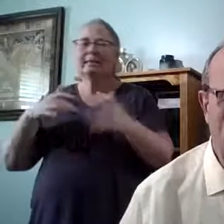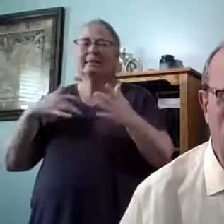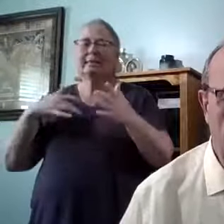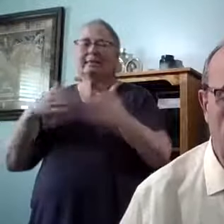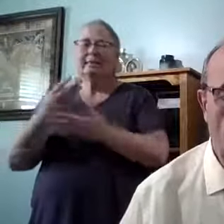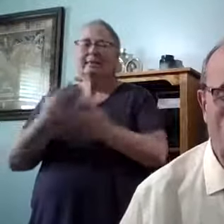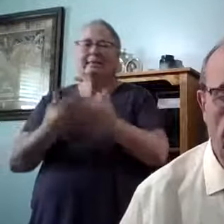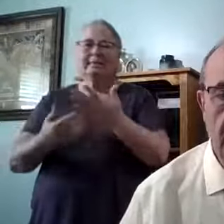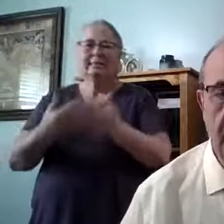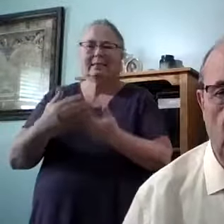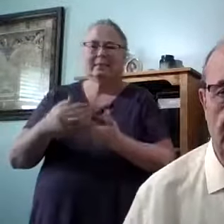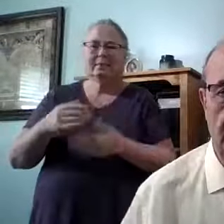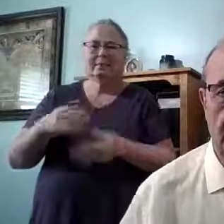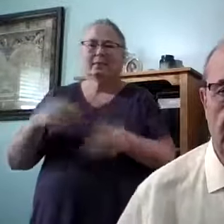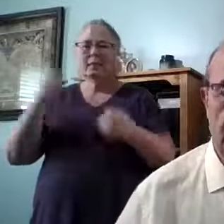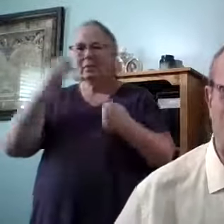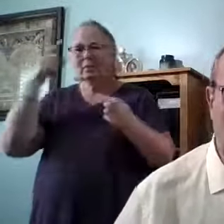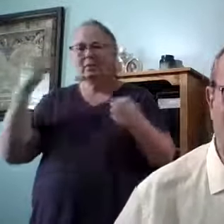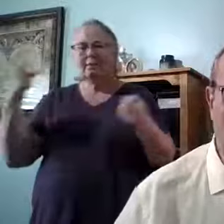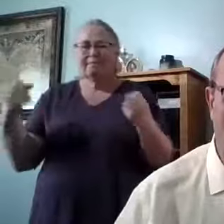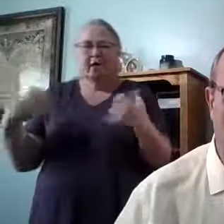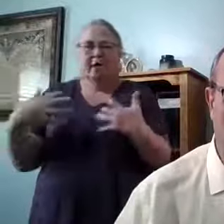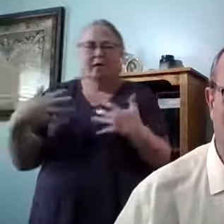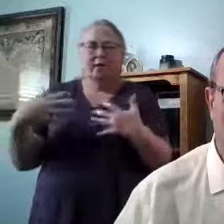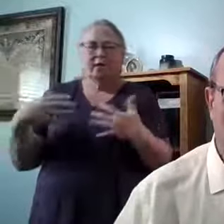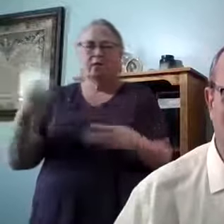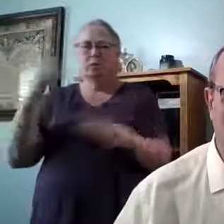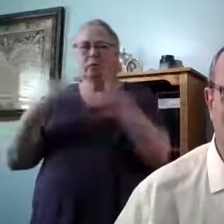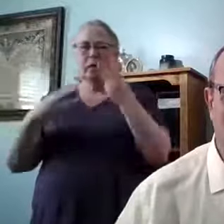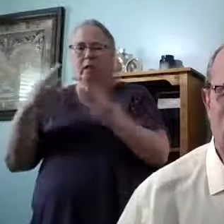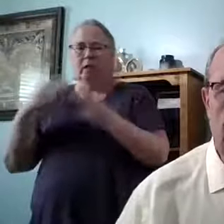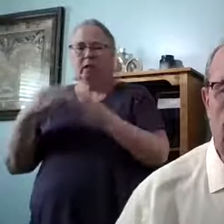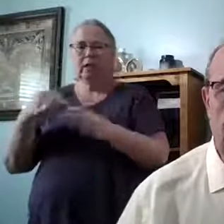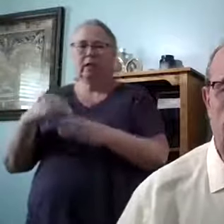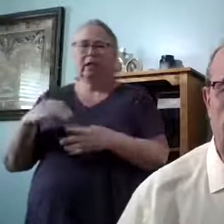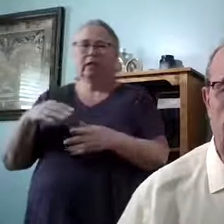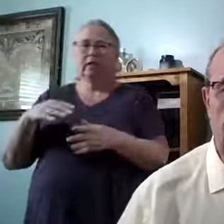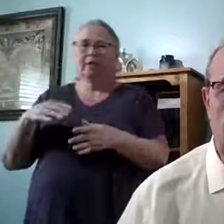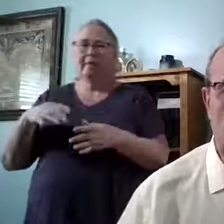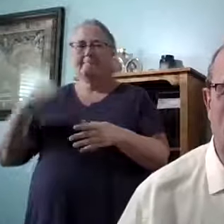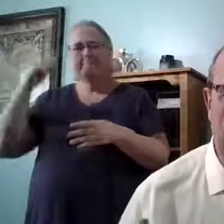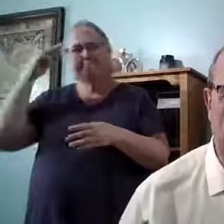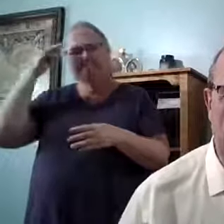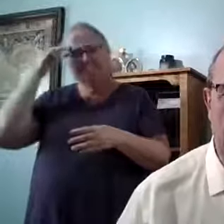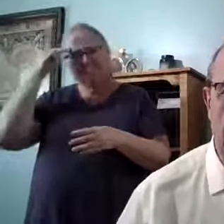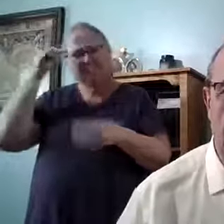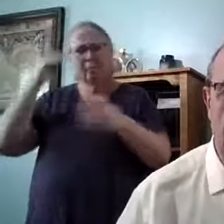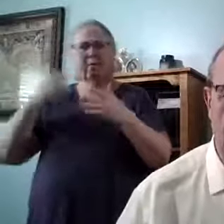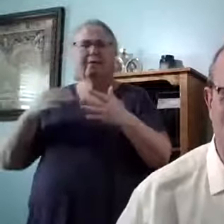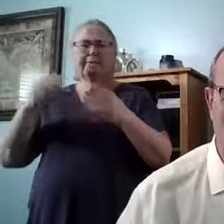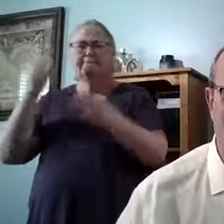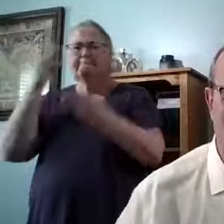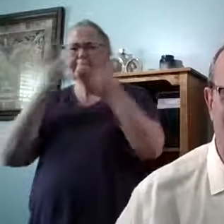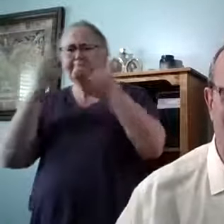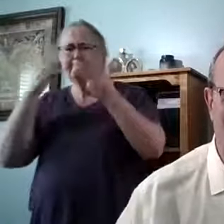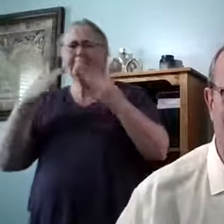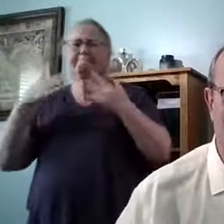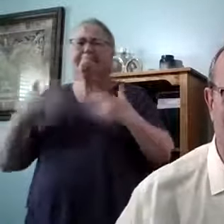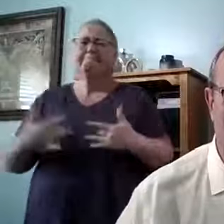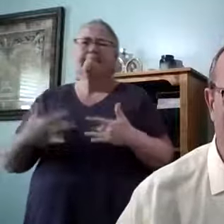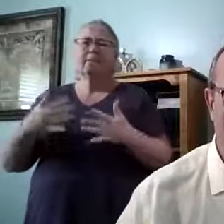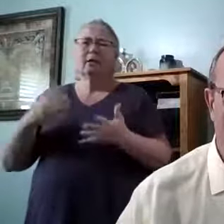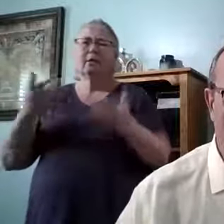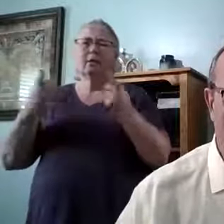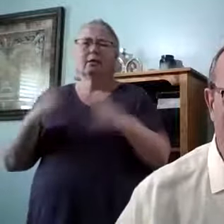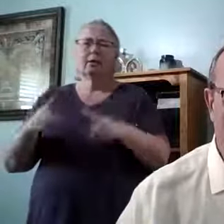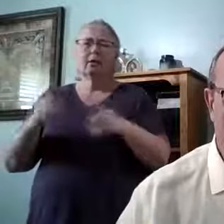of danger or misfortune to be worried. Mental distress. There's a lot of mental distress going on right